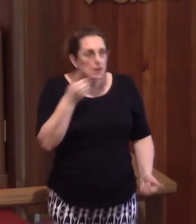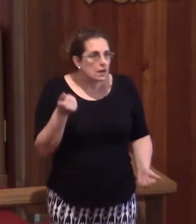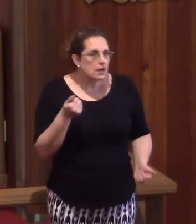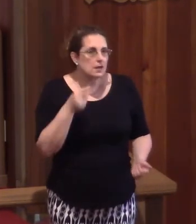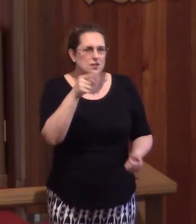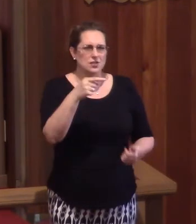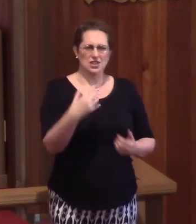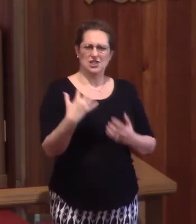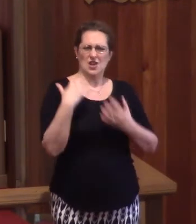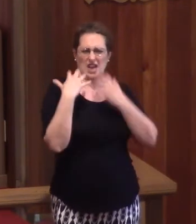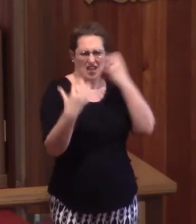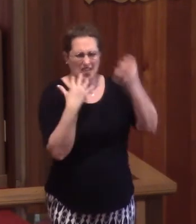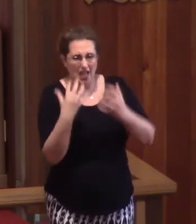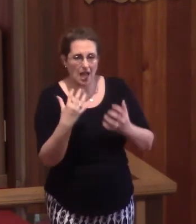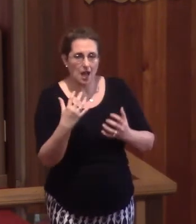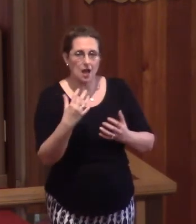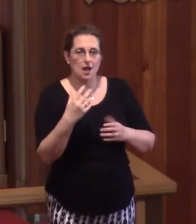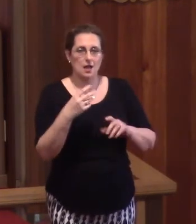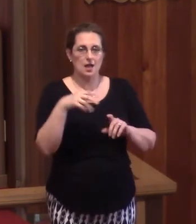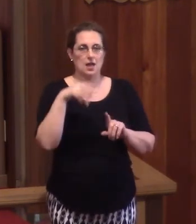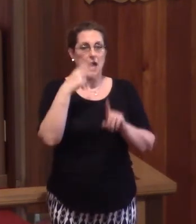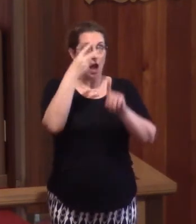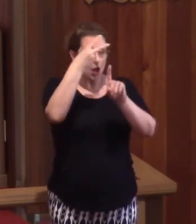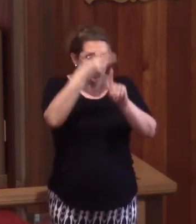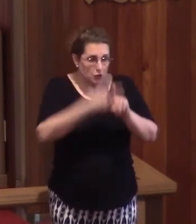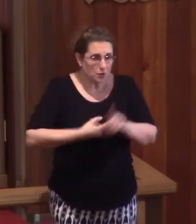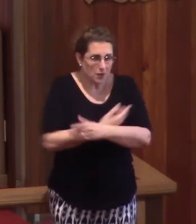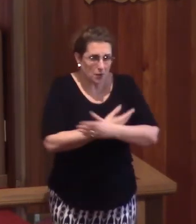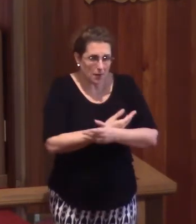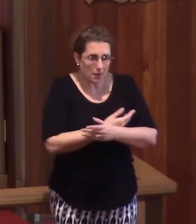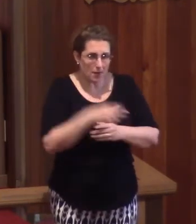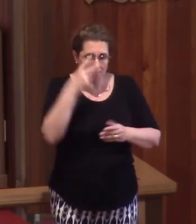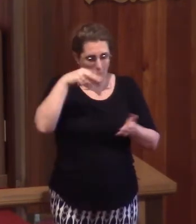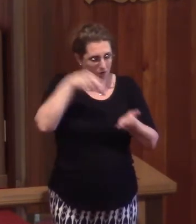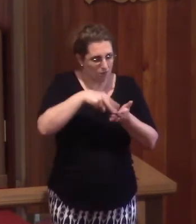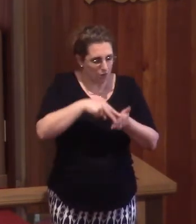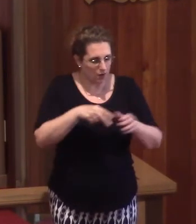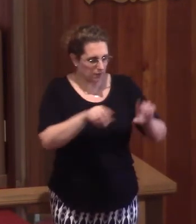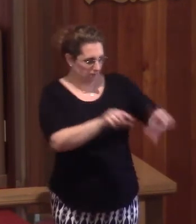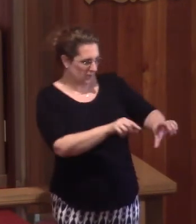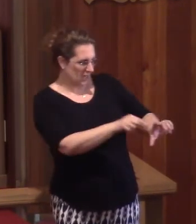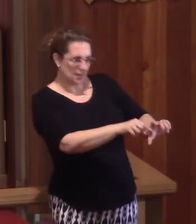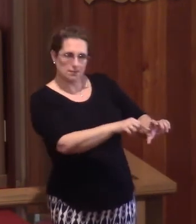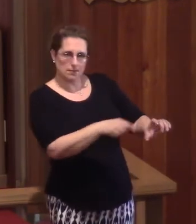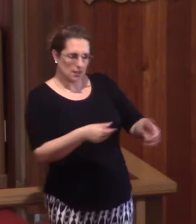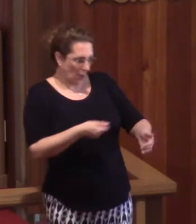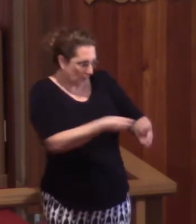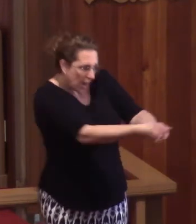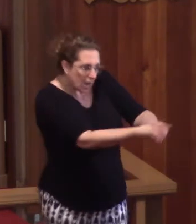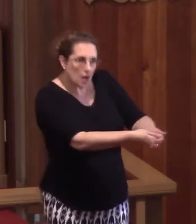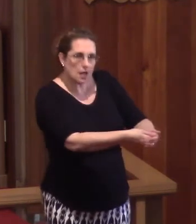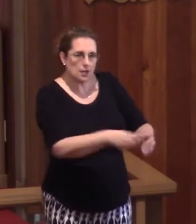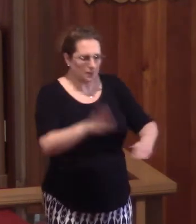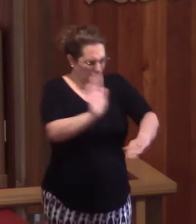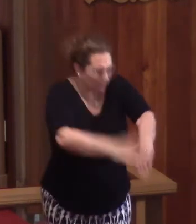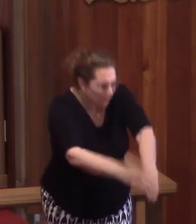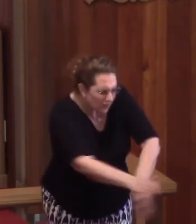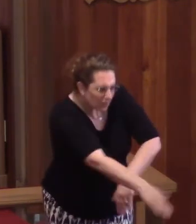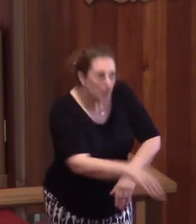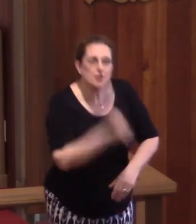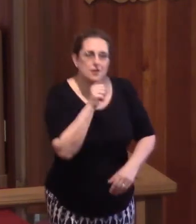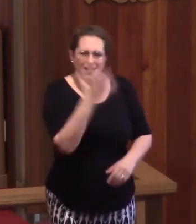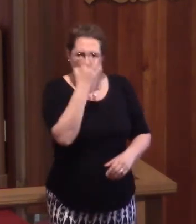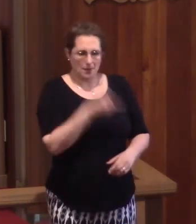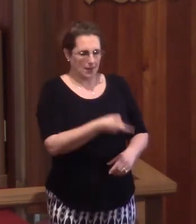Do you ever yell at a two-month-old for sticking a fork into an outlet? You may go and smack the little hand, but you're not going to get really mad at them. Why?